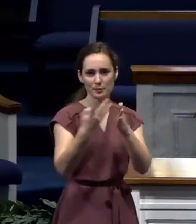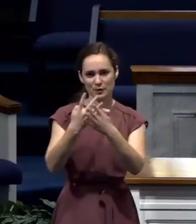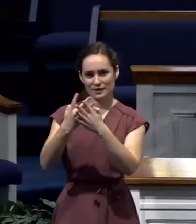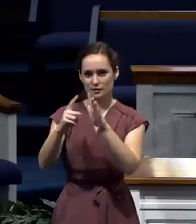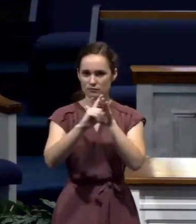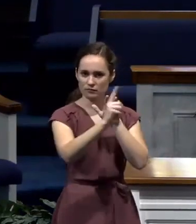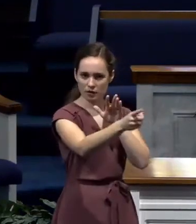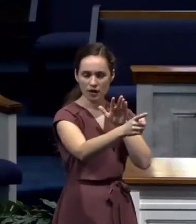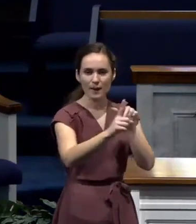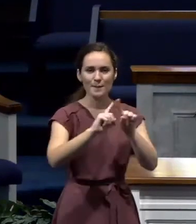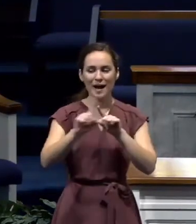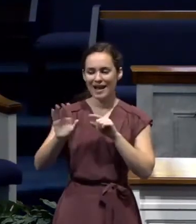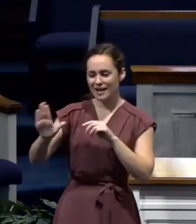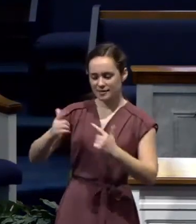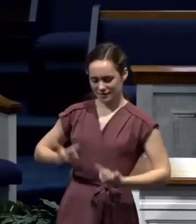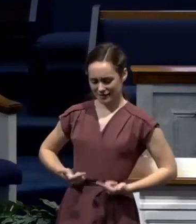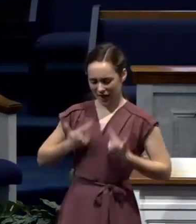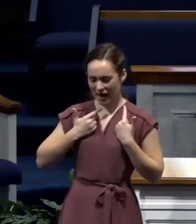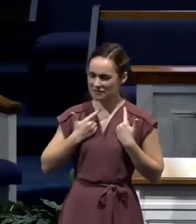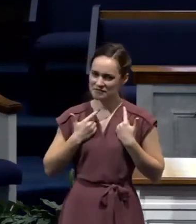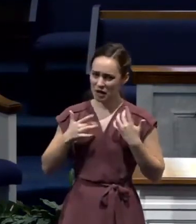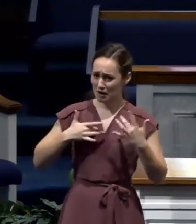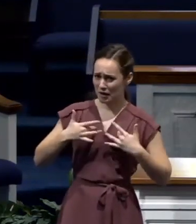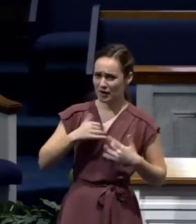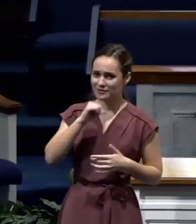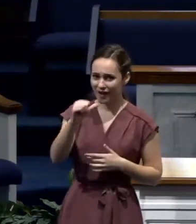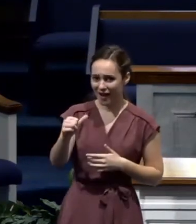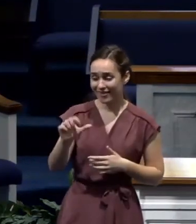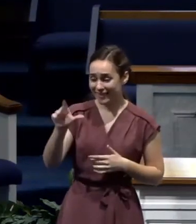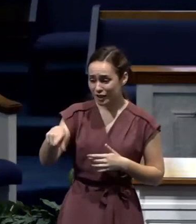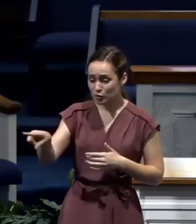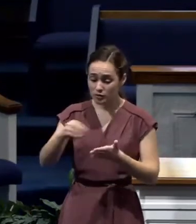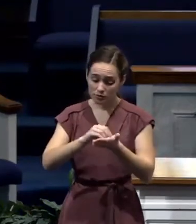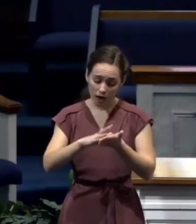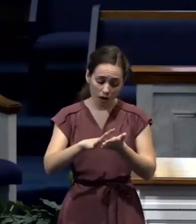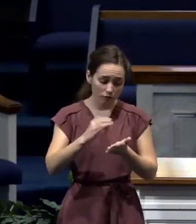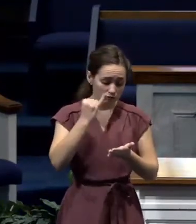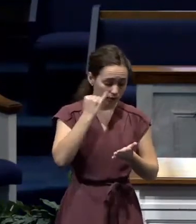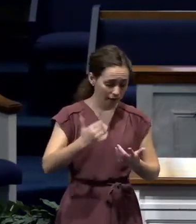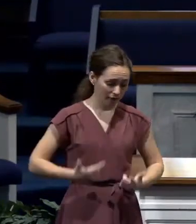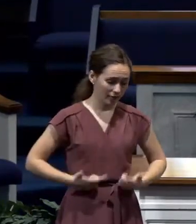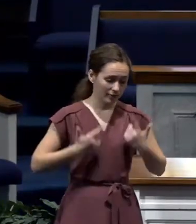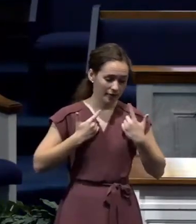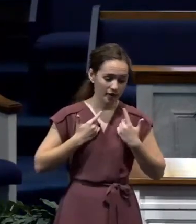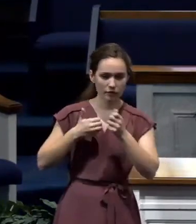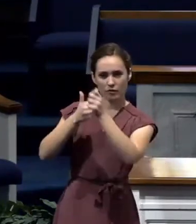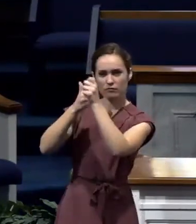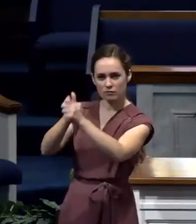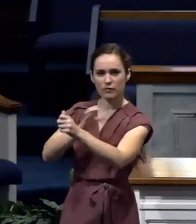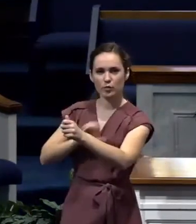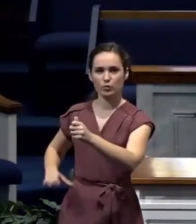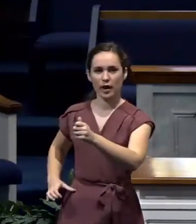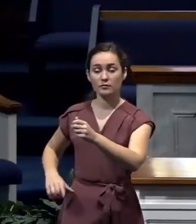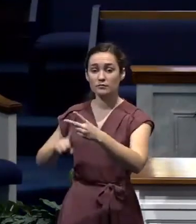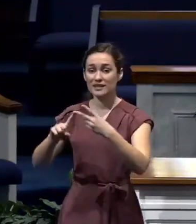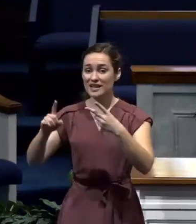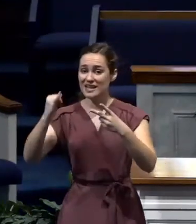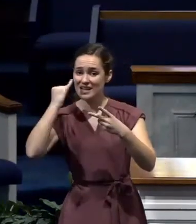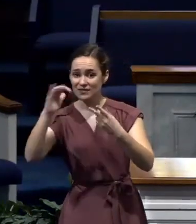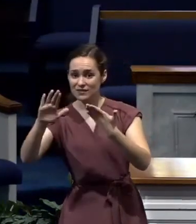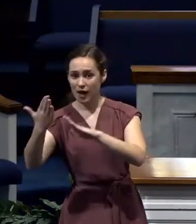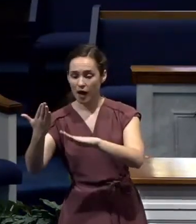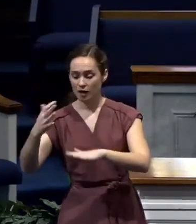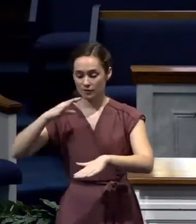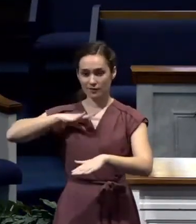about his life, because later on, he says, for me to live as Christ, to die is gain. If I die, it's going to be so much better. The